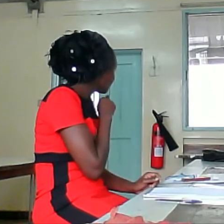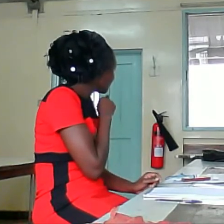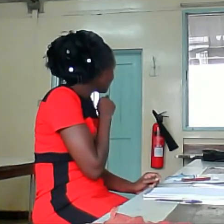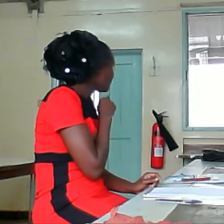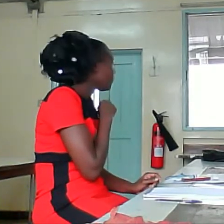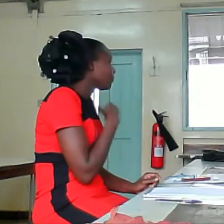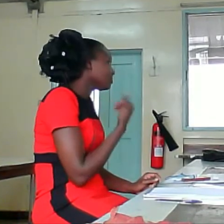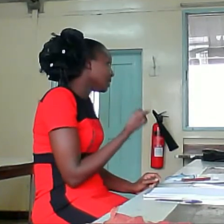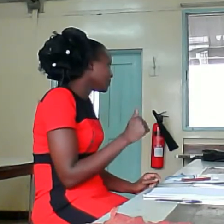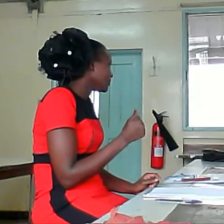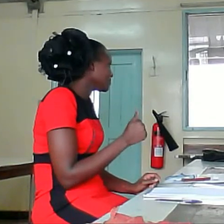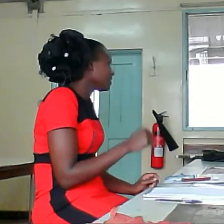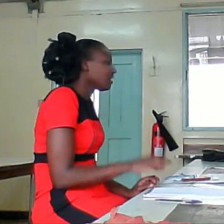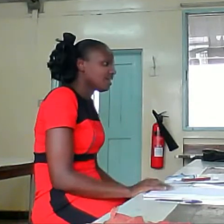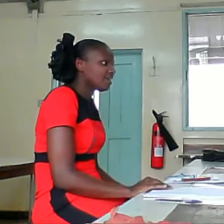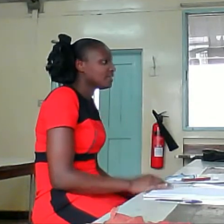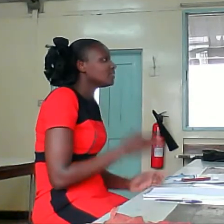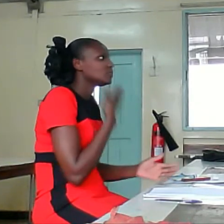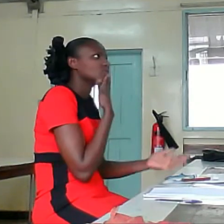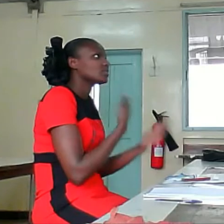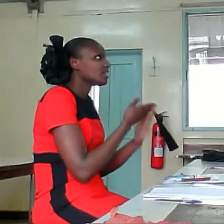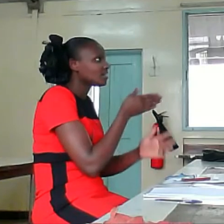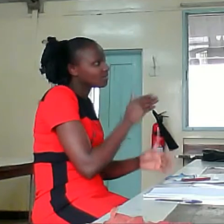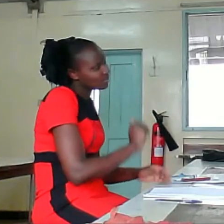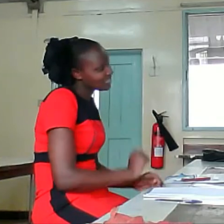Oh, you should thank God.